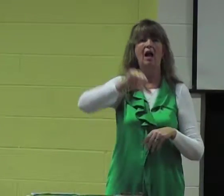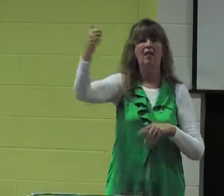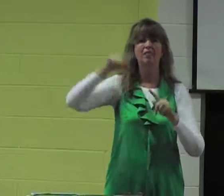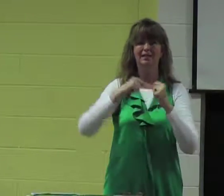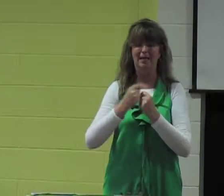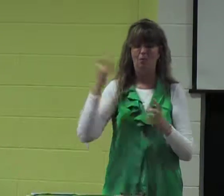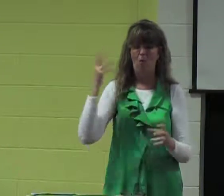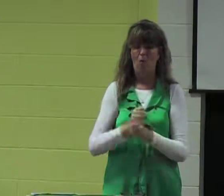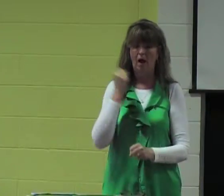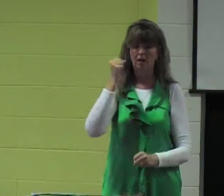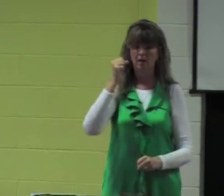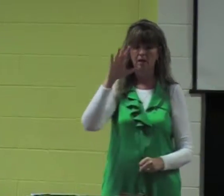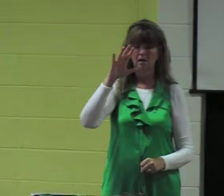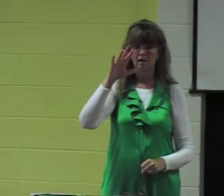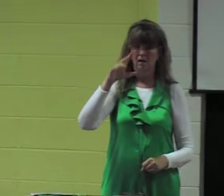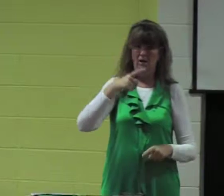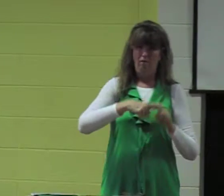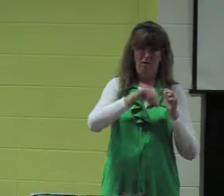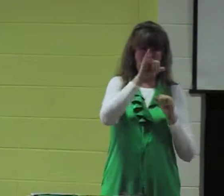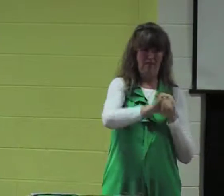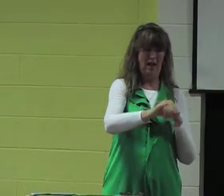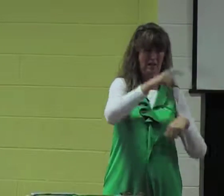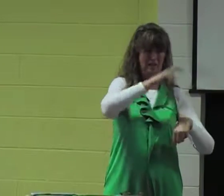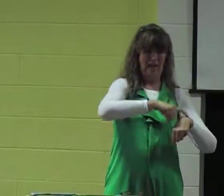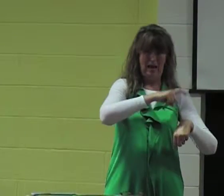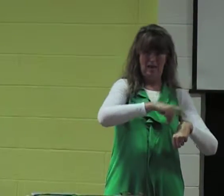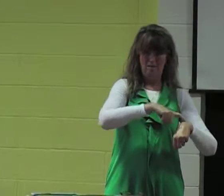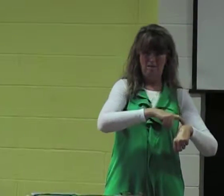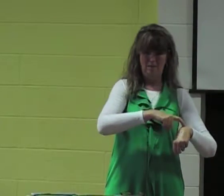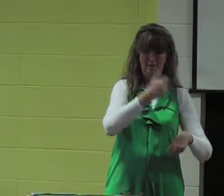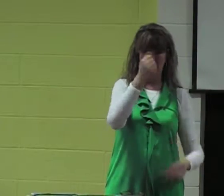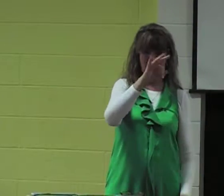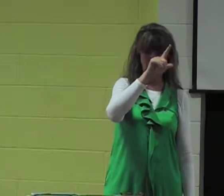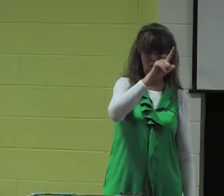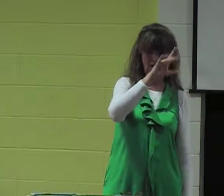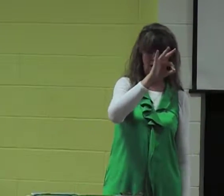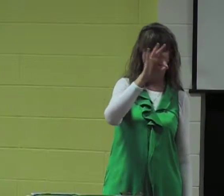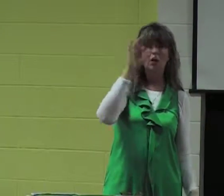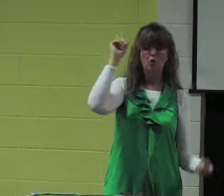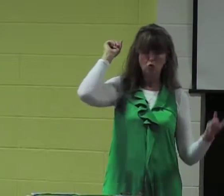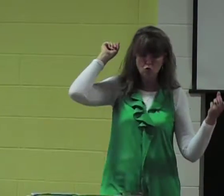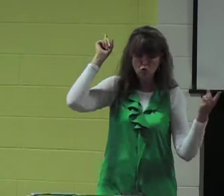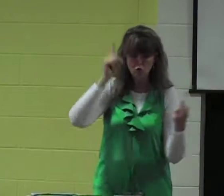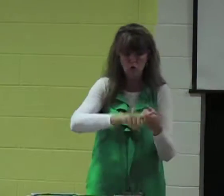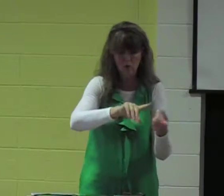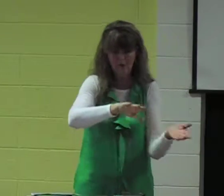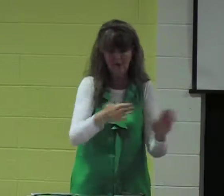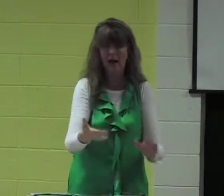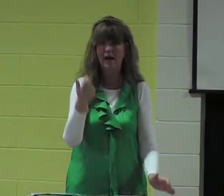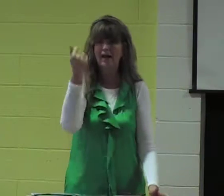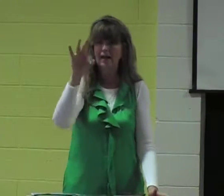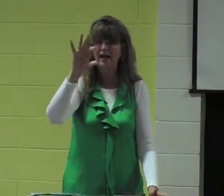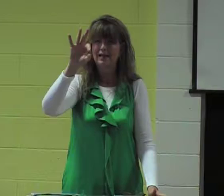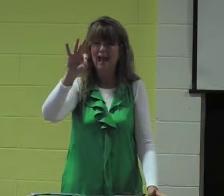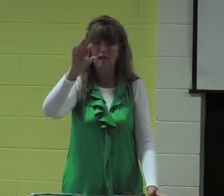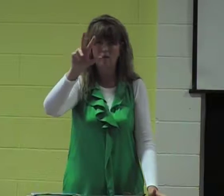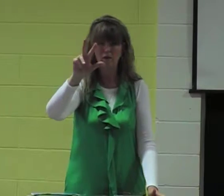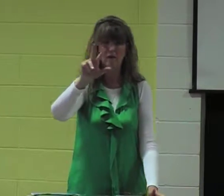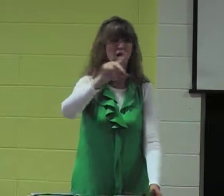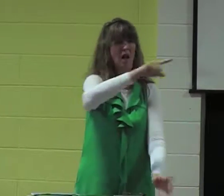After that game was finished, when the other team had won, from 1929 until he